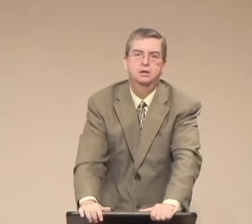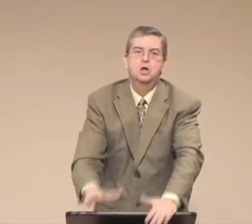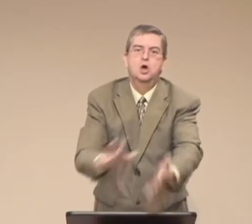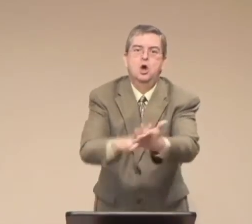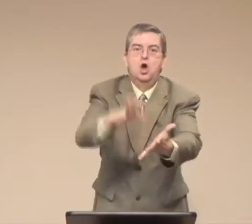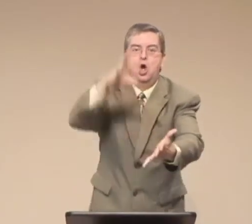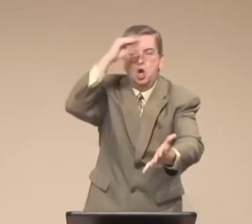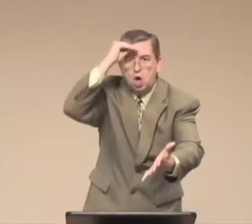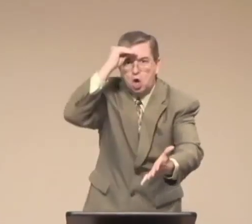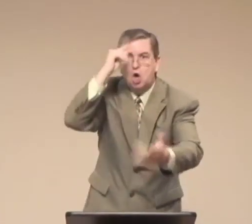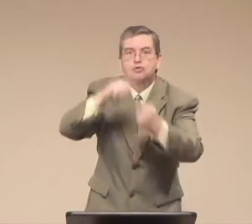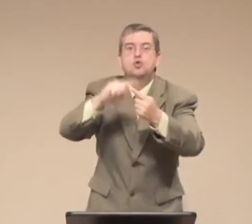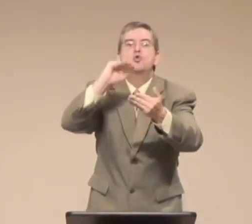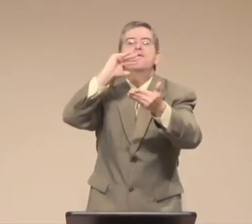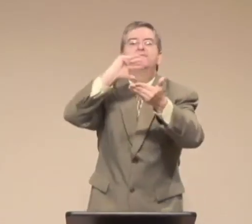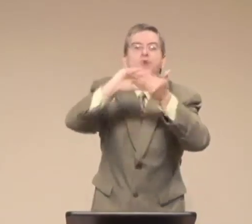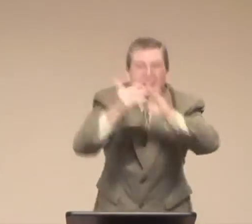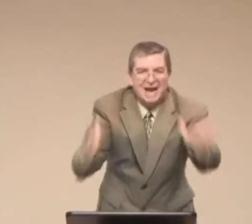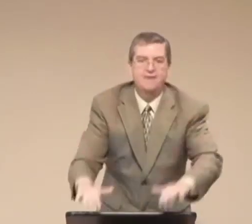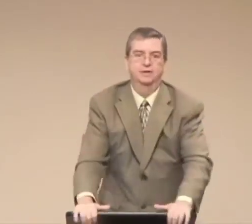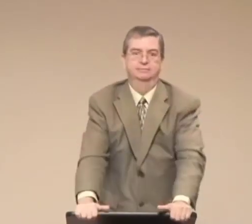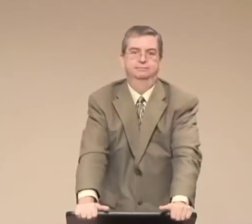caregivers. I can tell you you can stop making it.